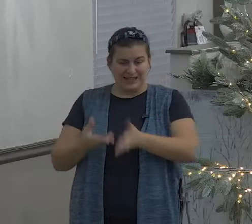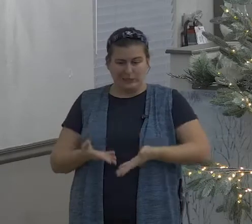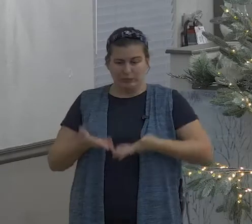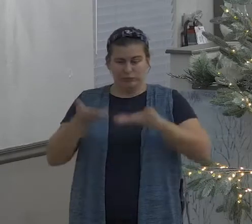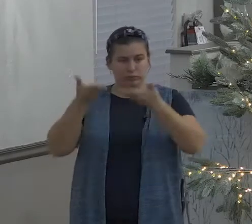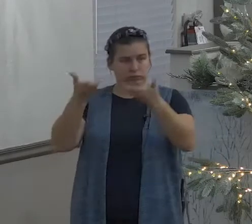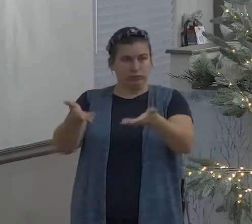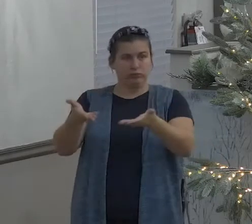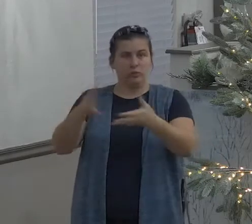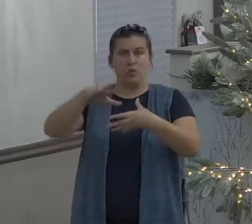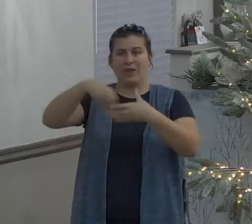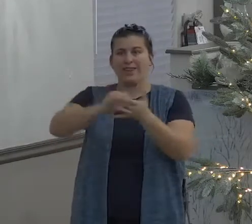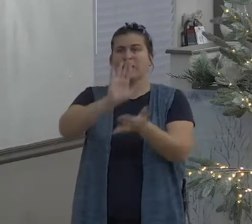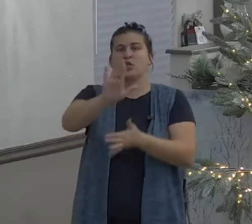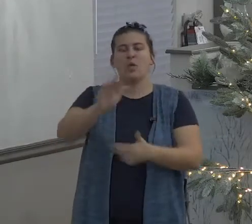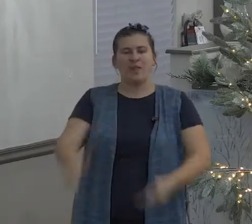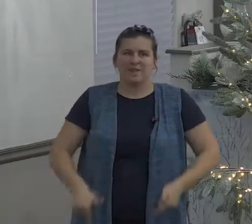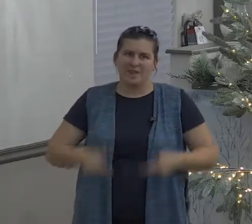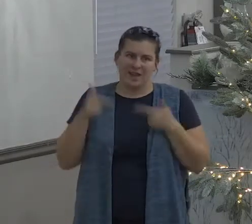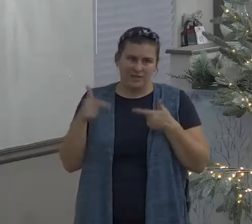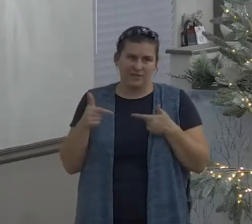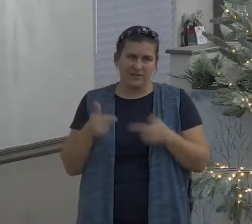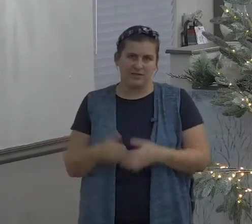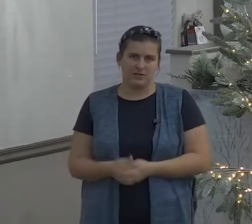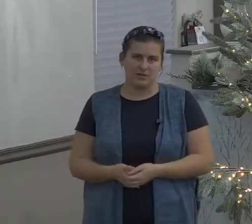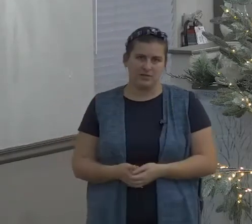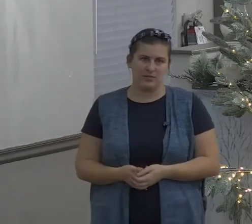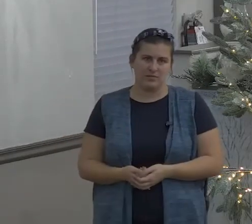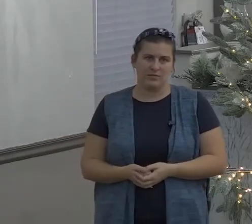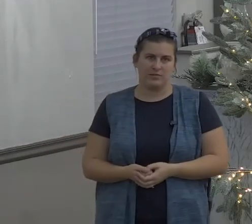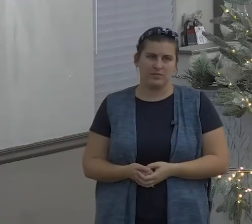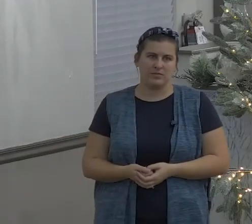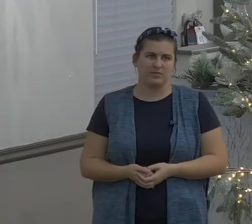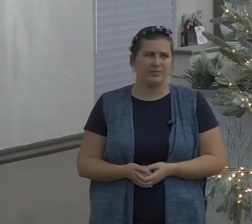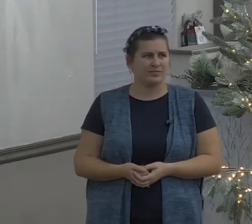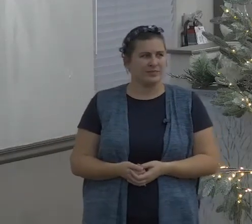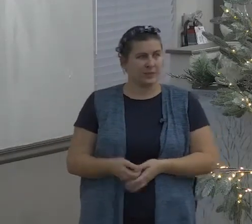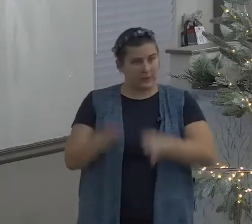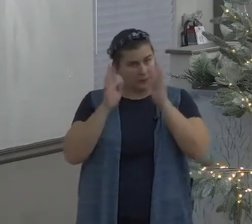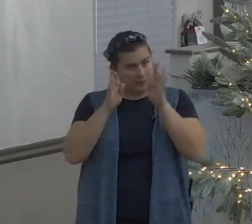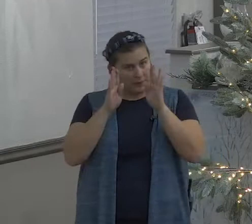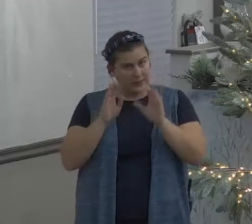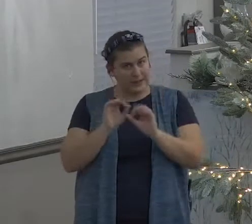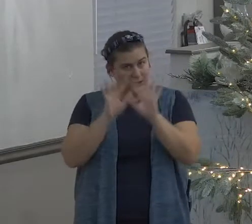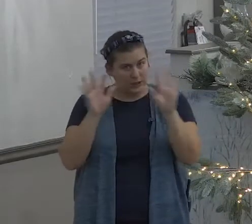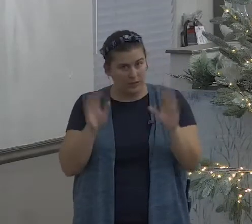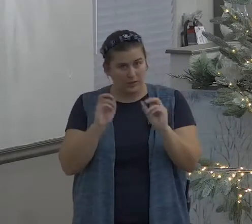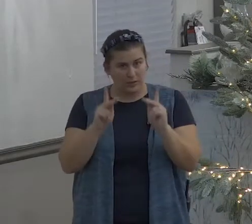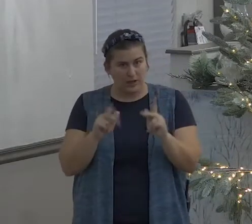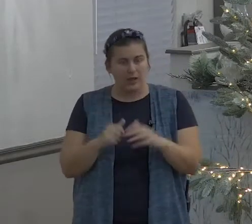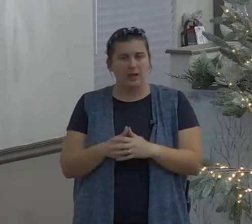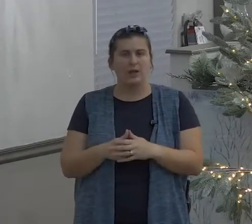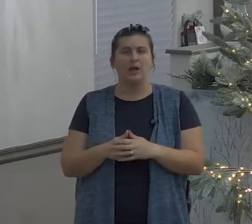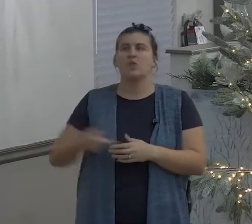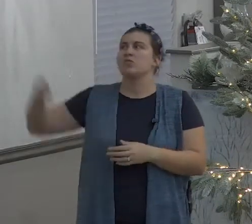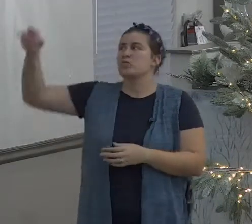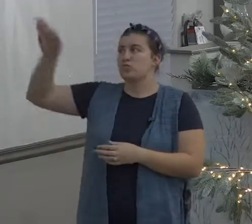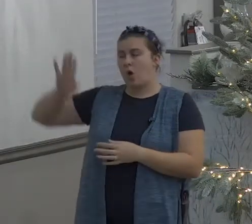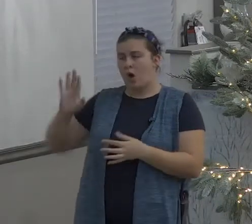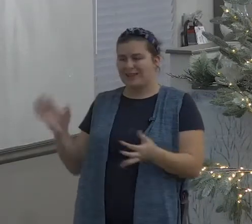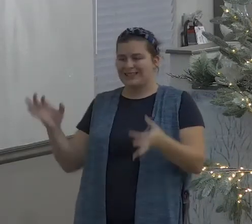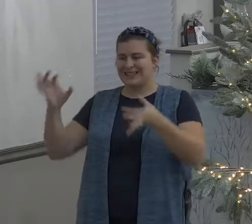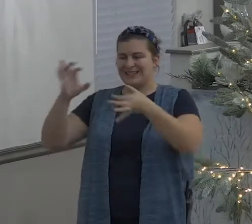name's sake for his name's sake listen God's reputation is at stake